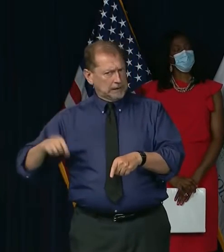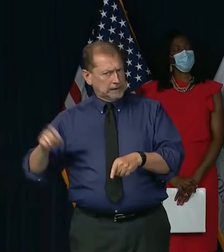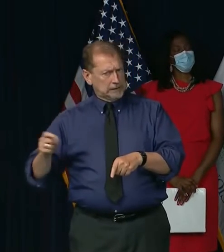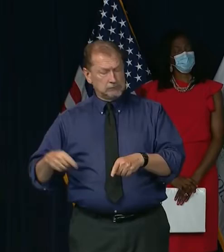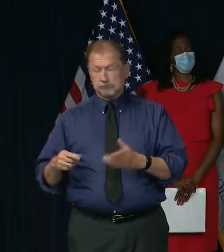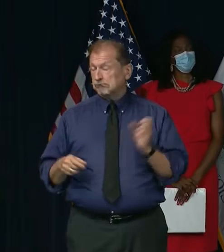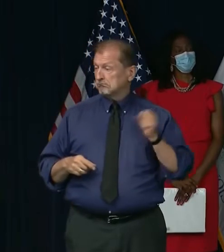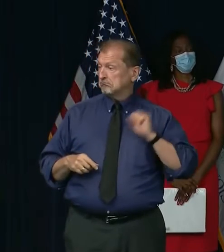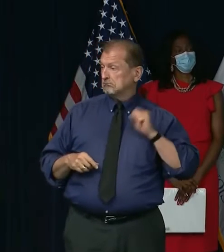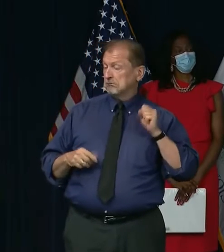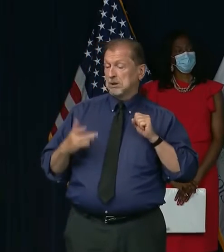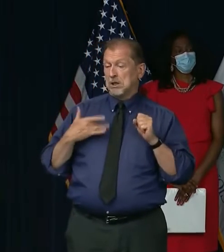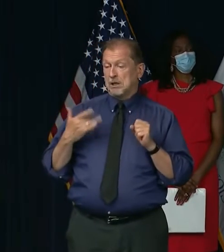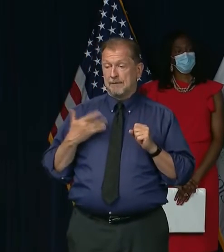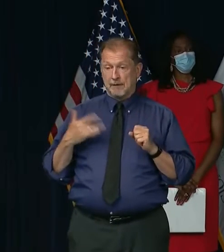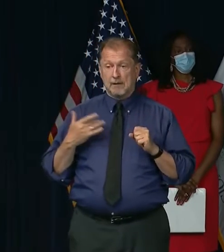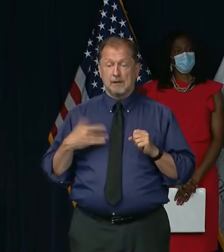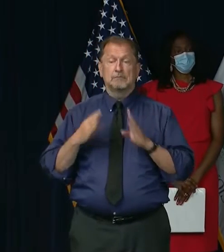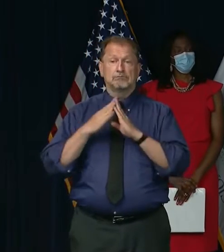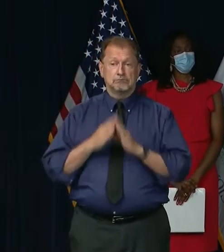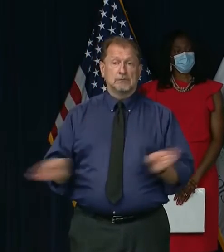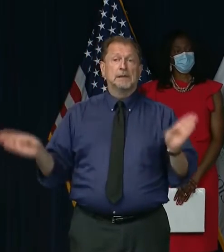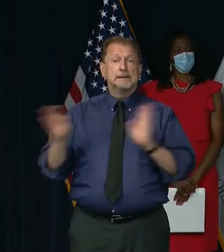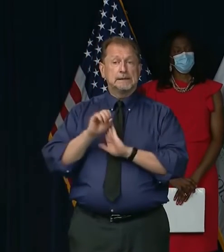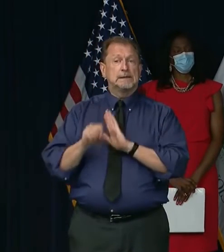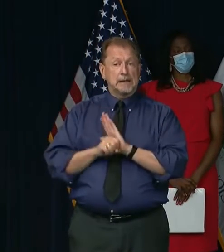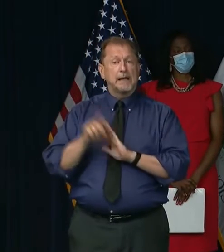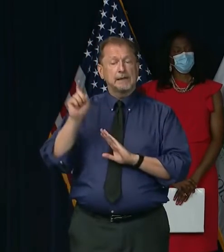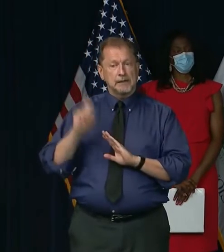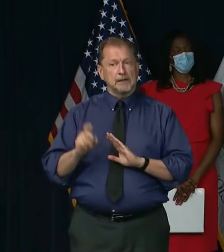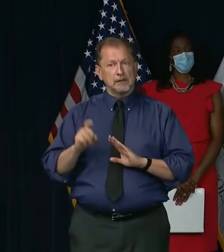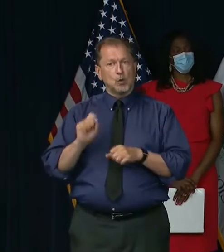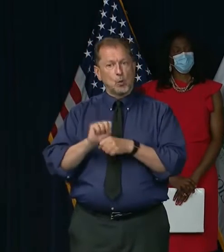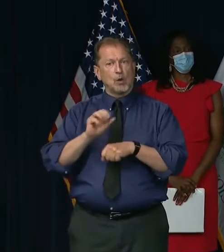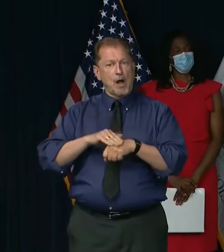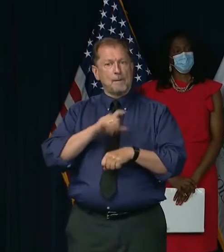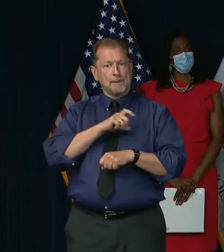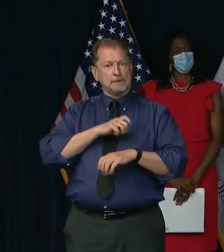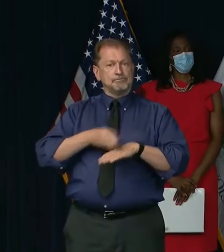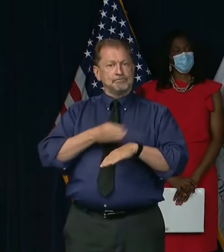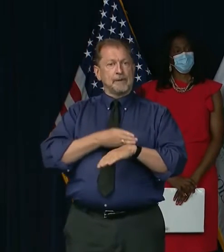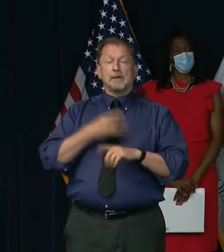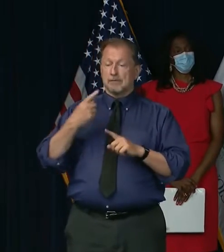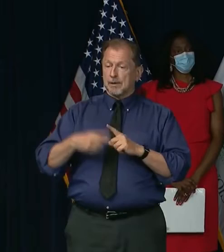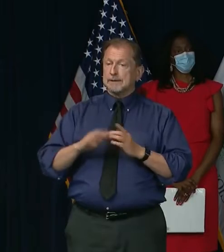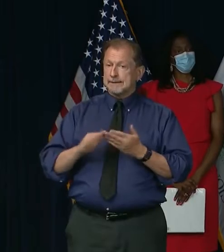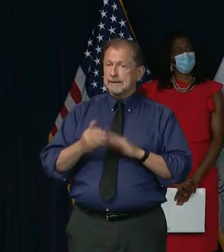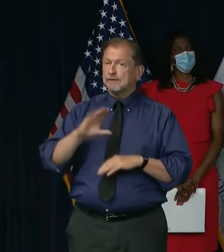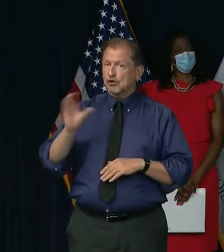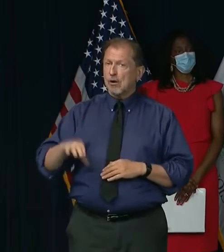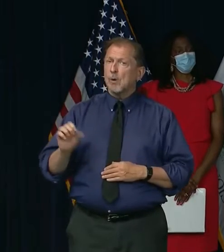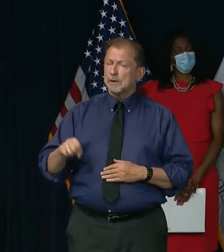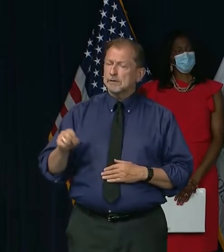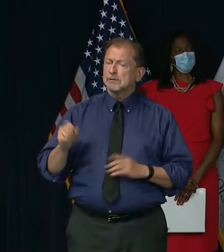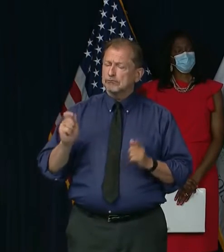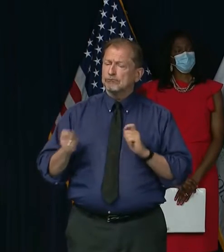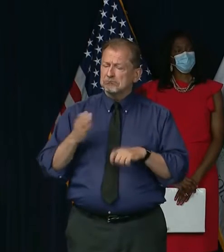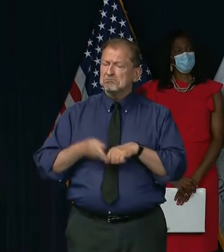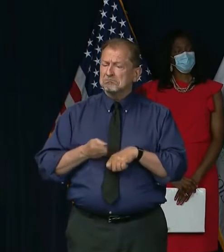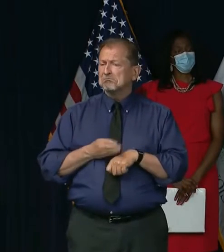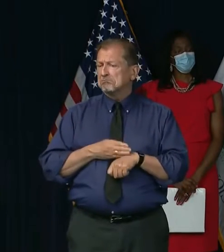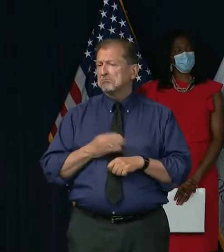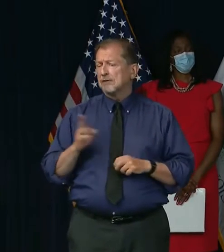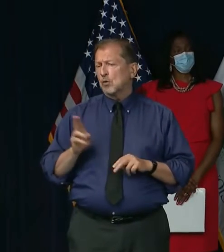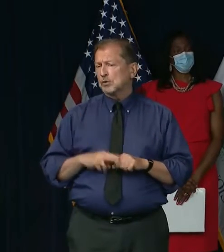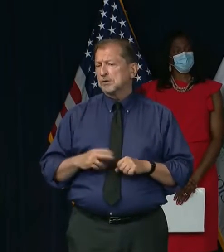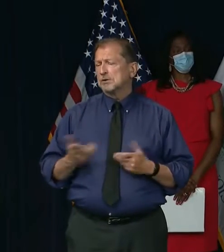Yes. I mean, I would direct this across the state, but if you're asking specifically about the city of Chicago, of course we need police reforms. I don't think there's any question